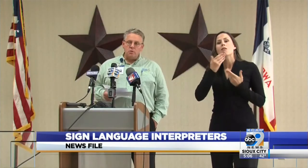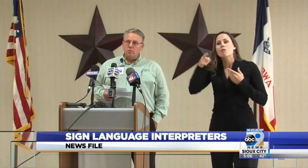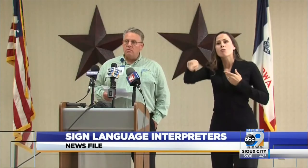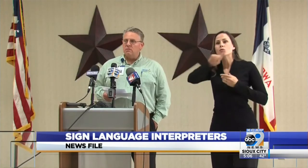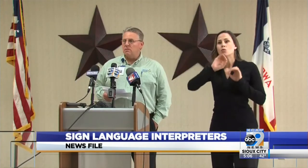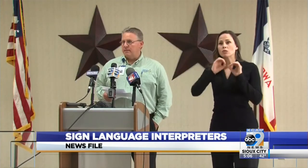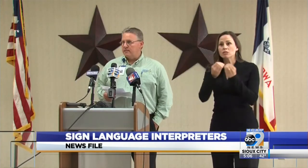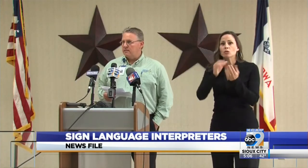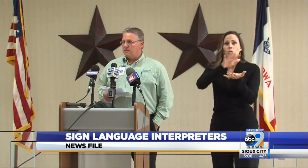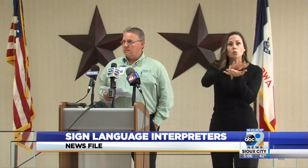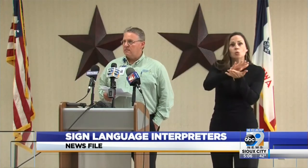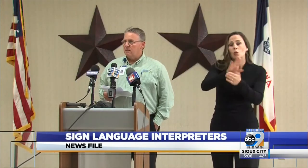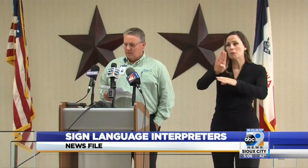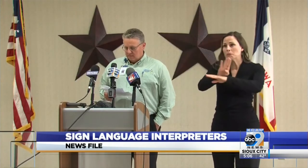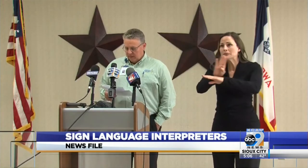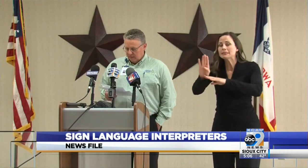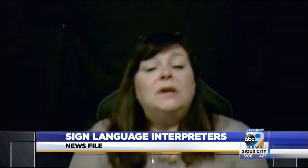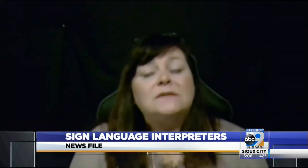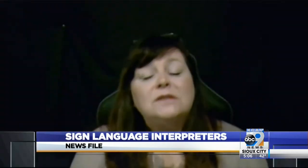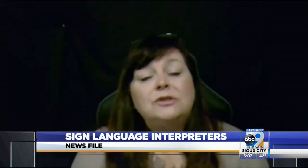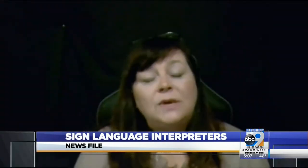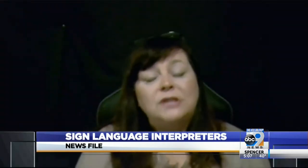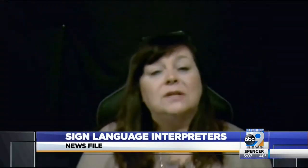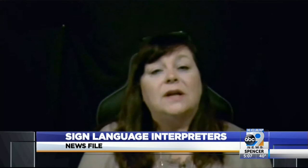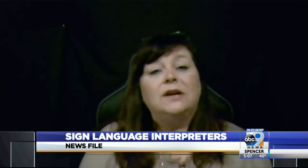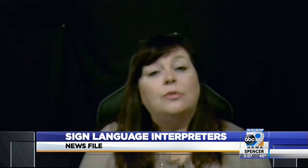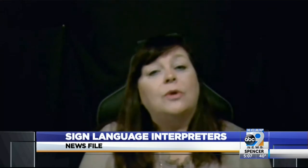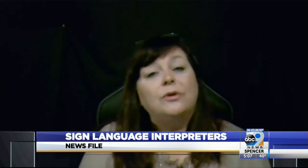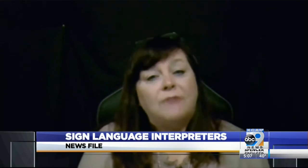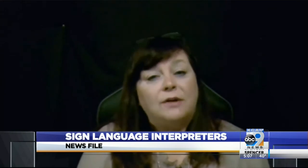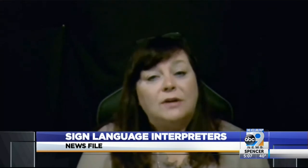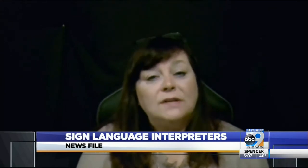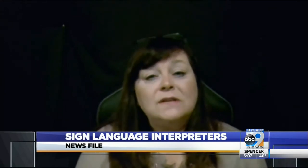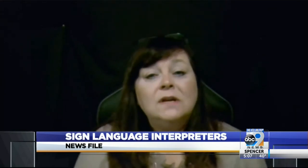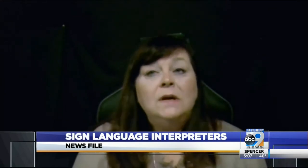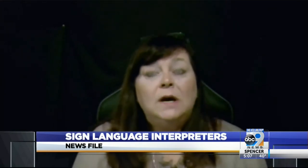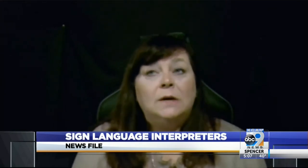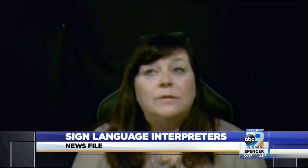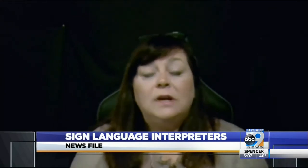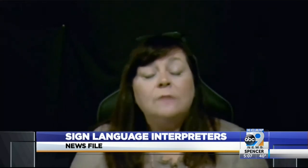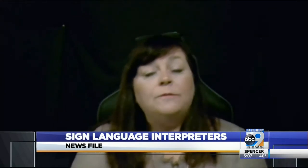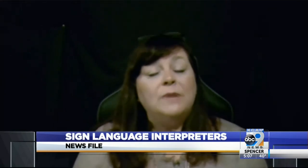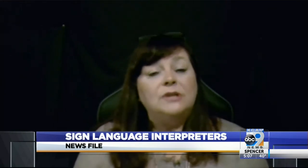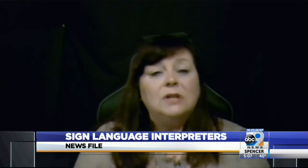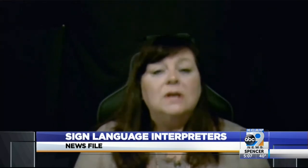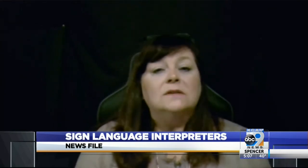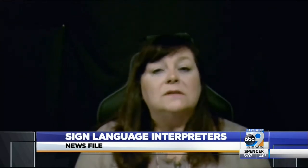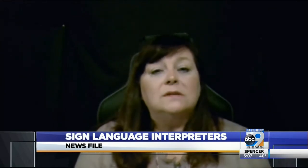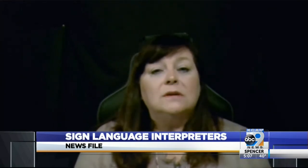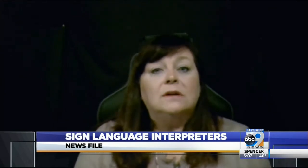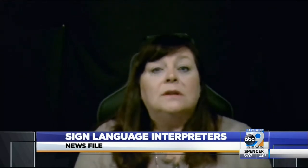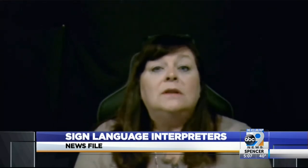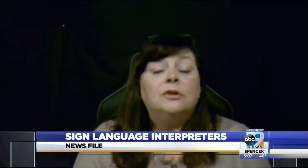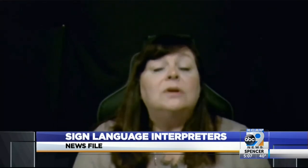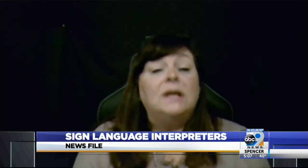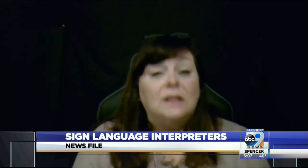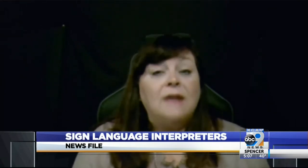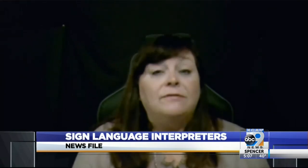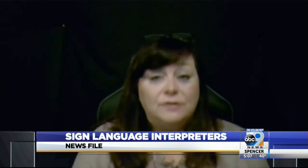stands a sign language interpreter. In a situation like coronavirus the information is literally life or